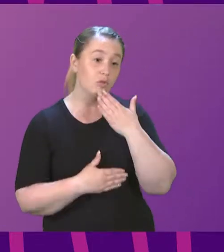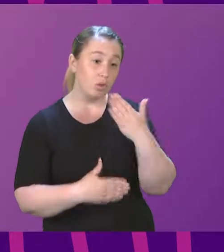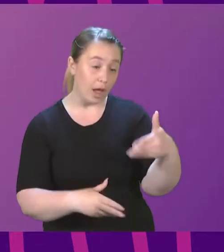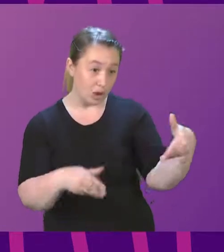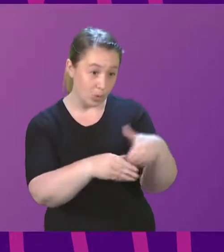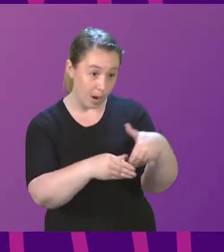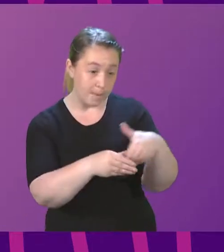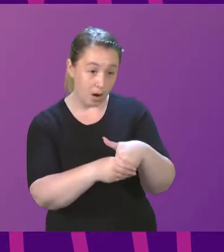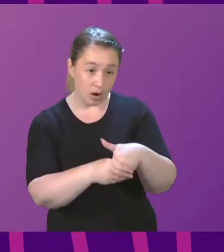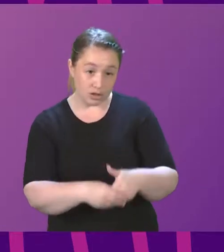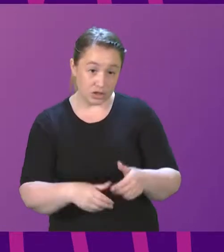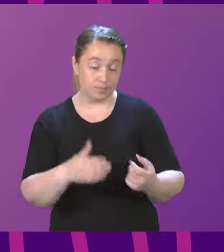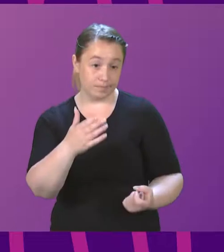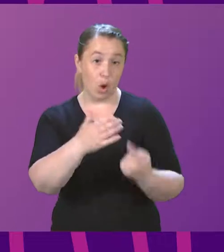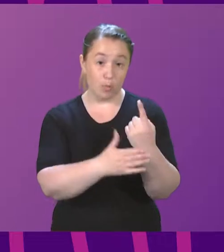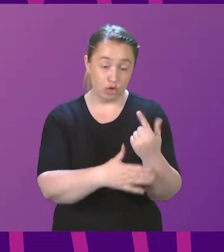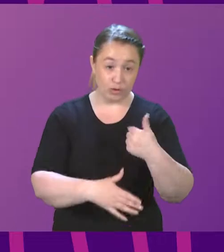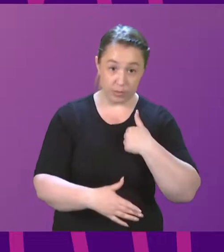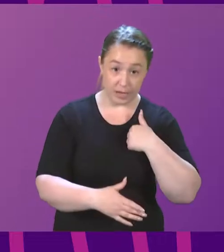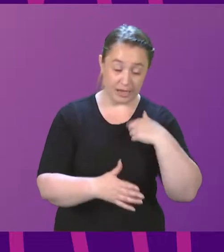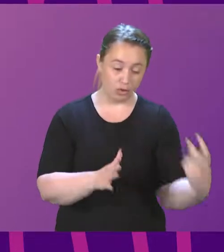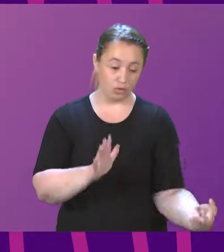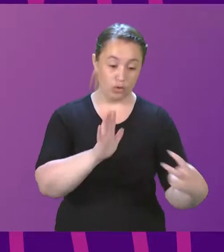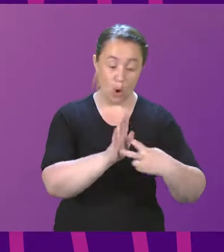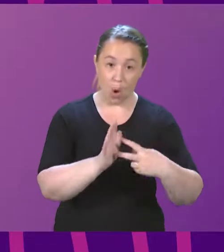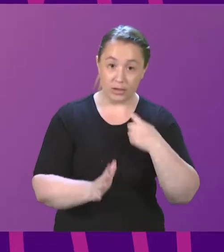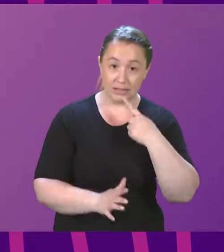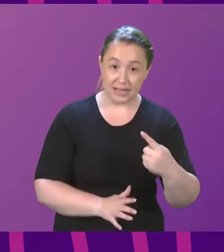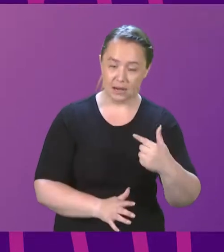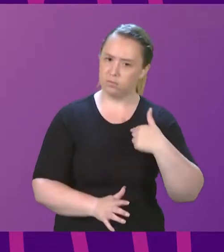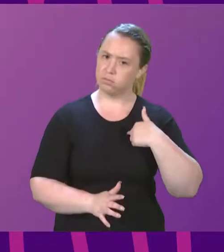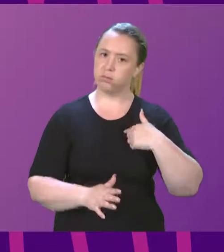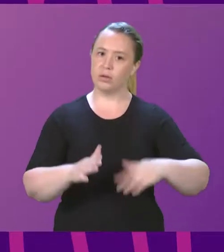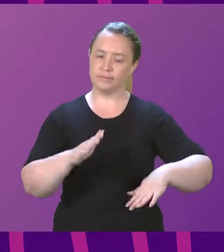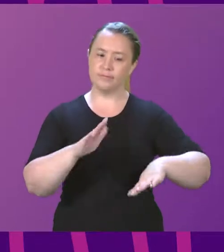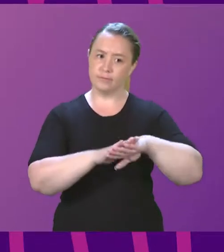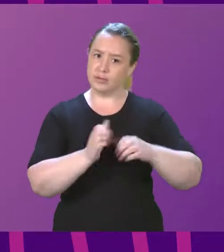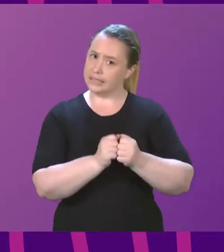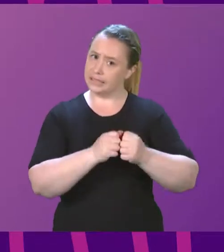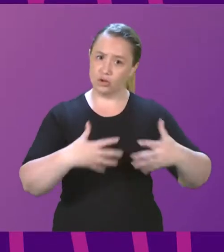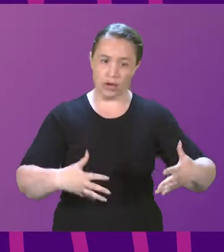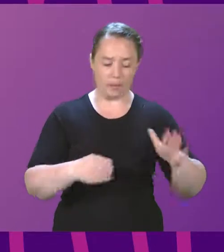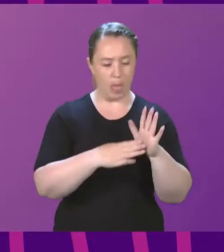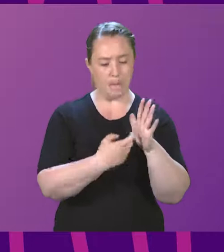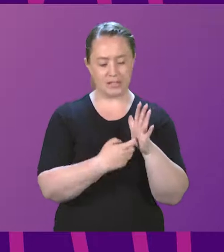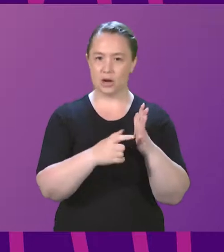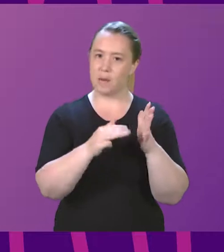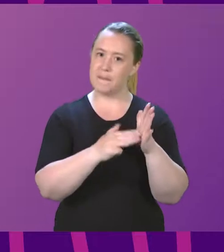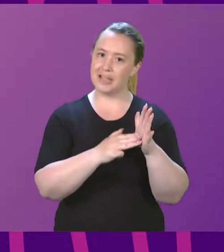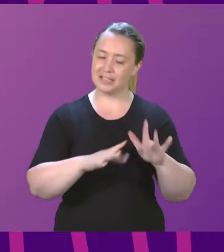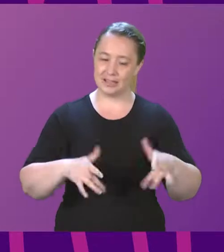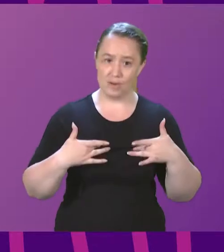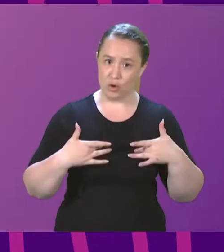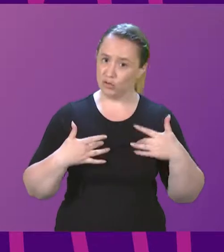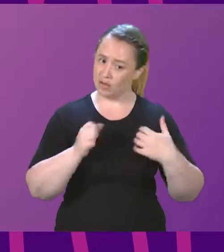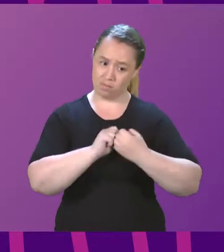question. It is an opportunity for me to put on record again that I profoundly disagree with Mr Mason's views and that I am absolutely